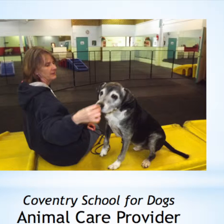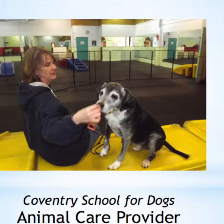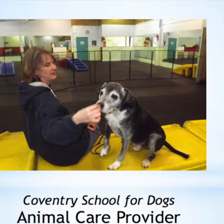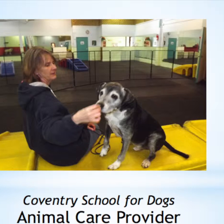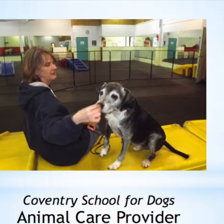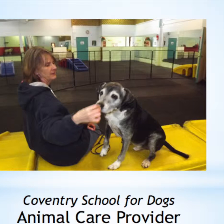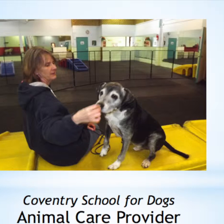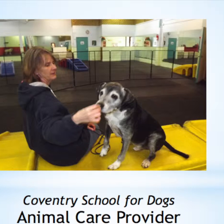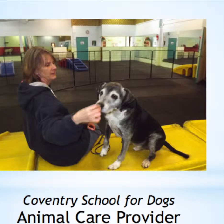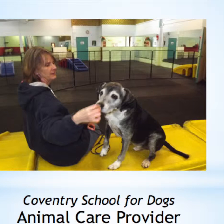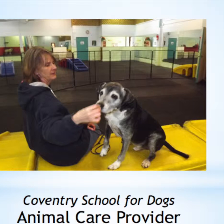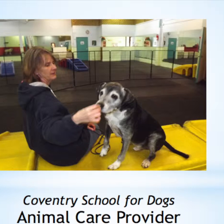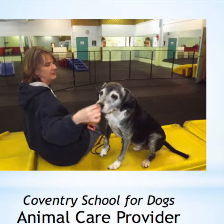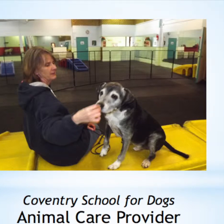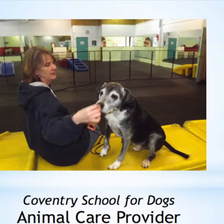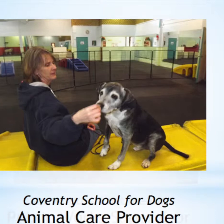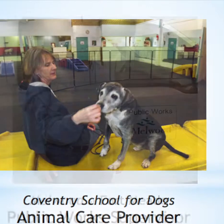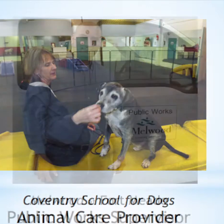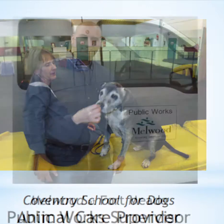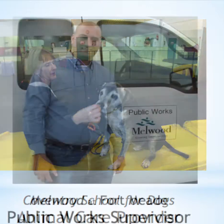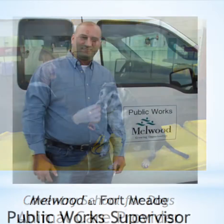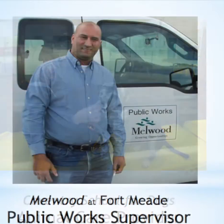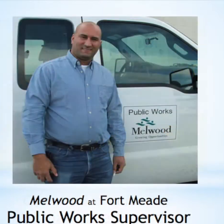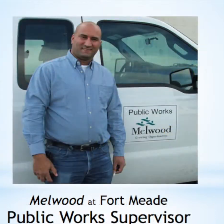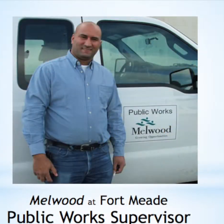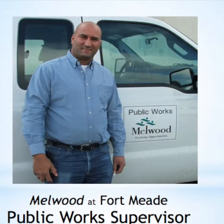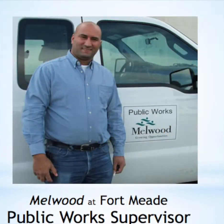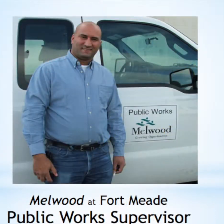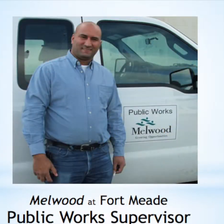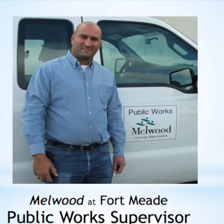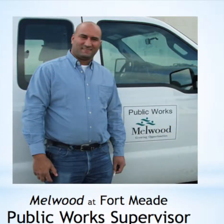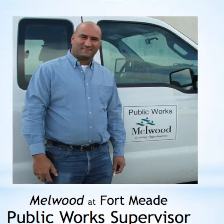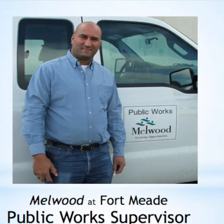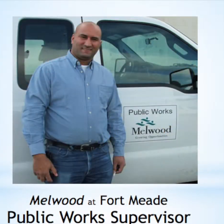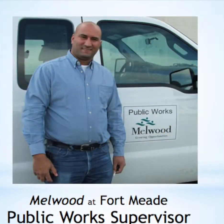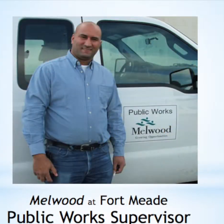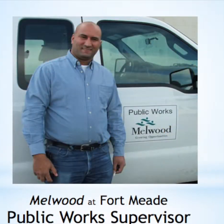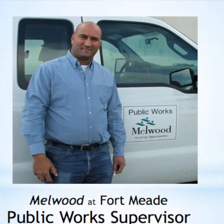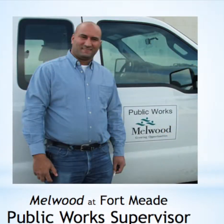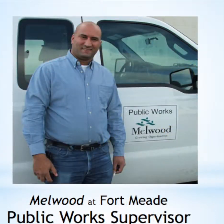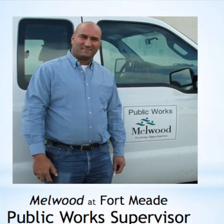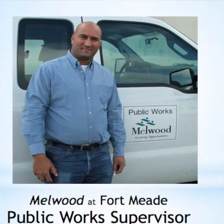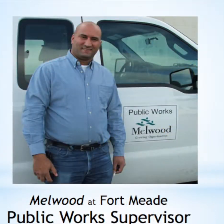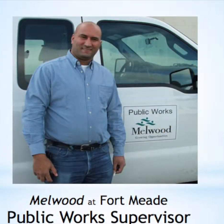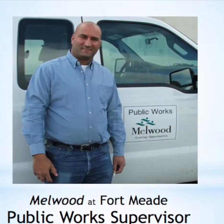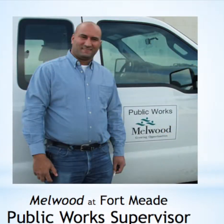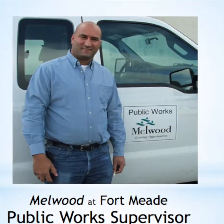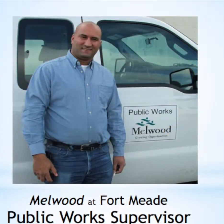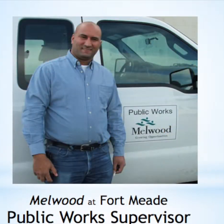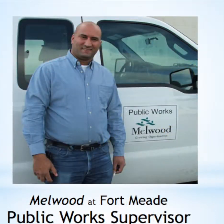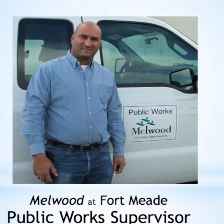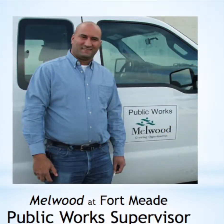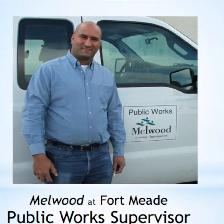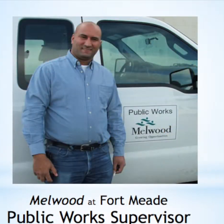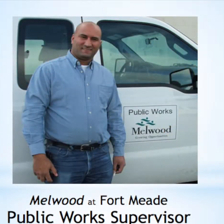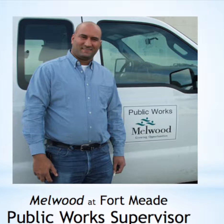My greatest passion is to see the employers drop that negative attitude.